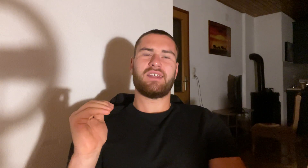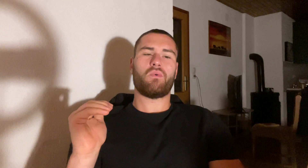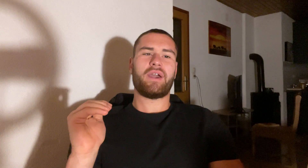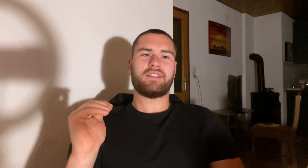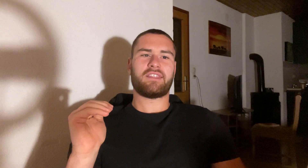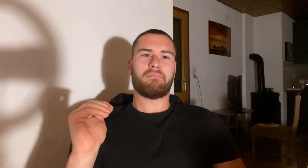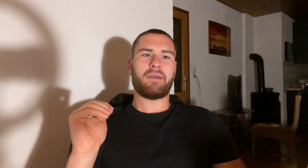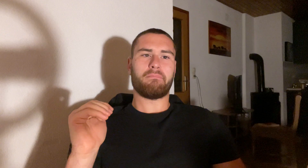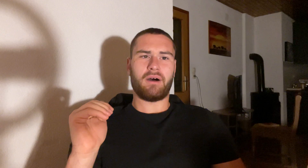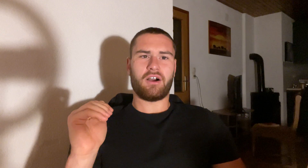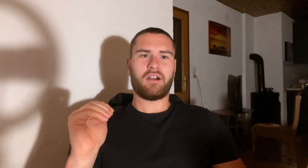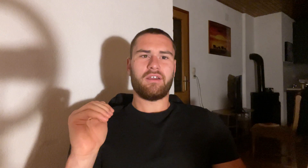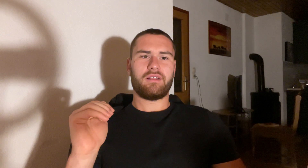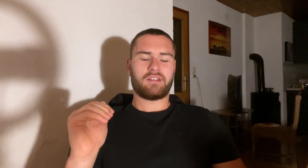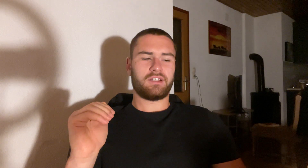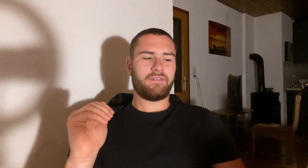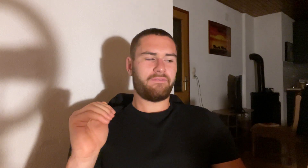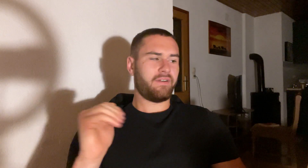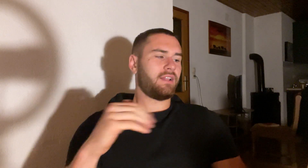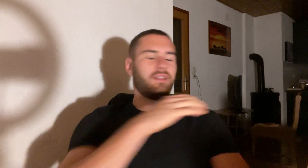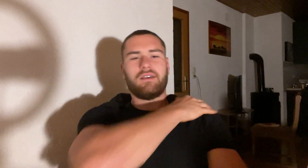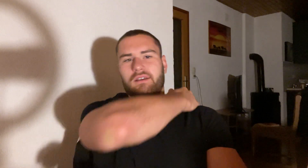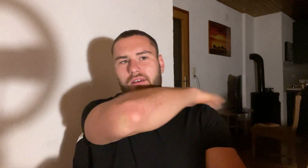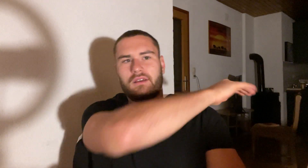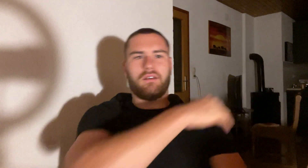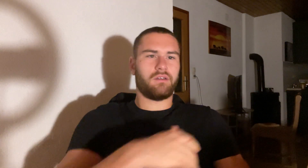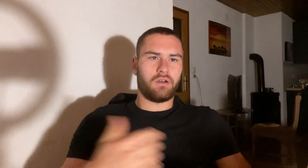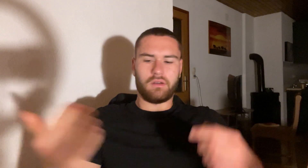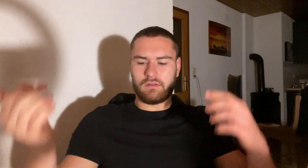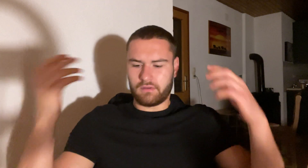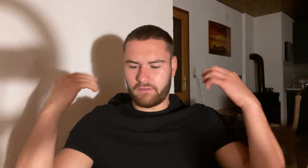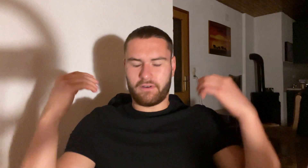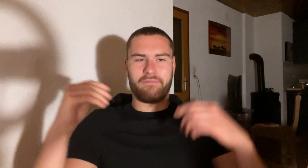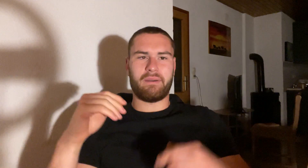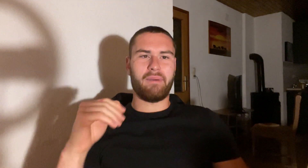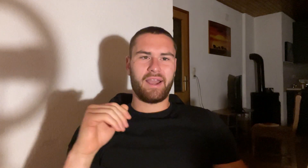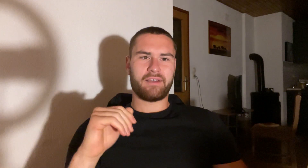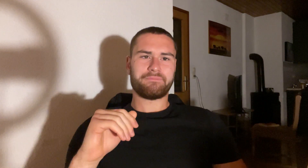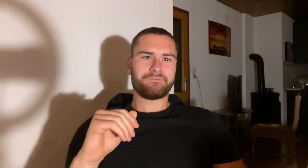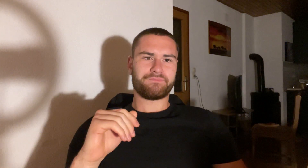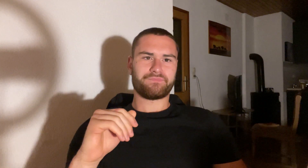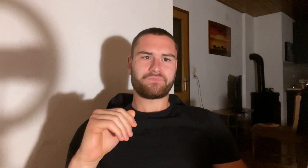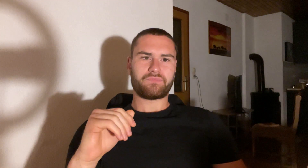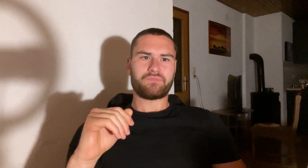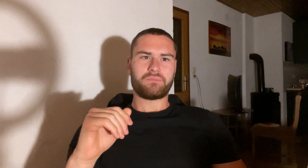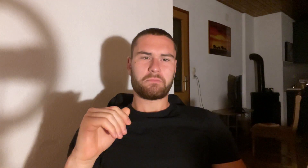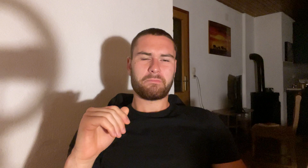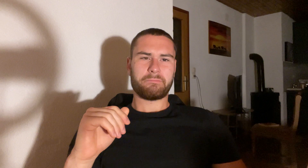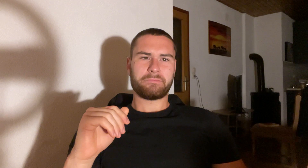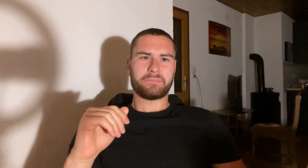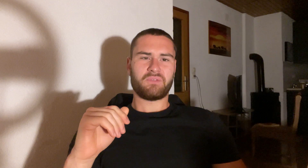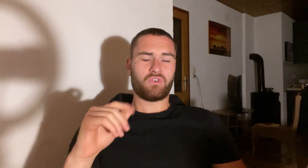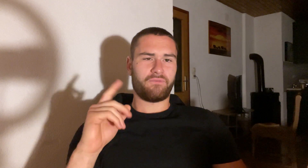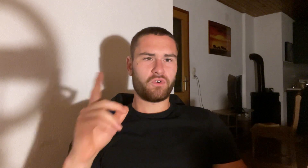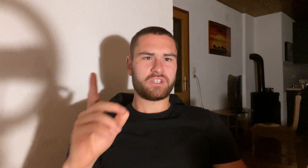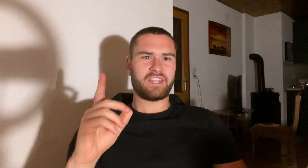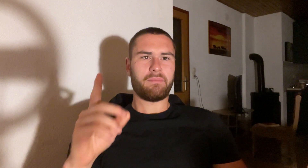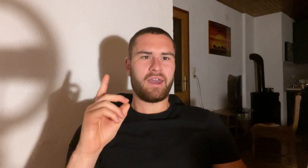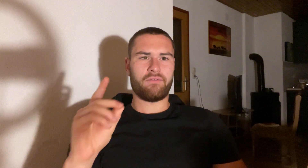a way that my bar literally fell off my back. For the first time ever,